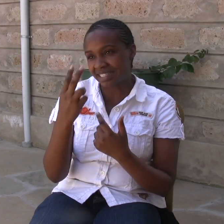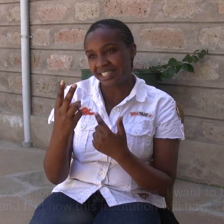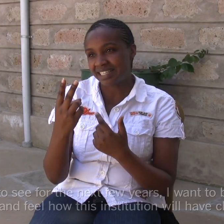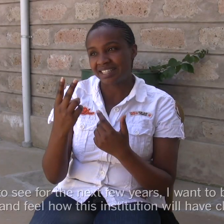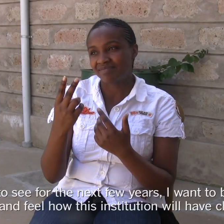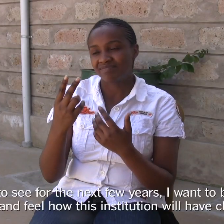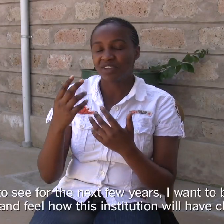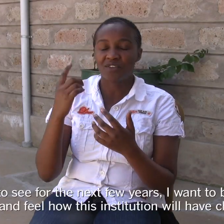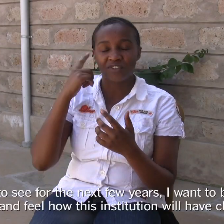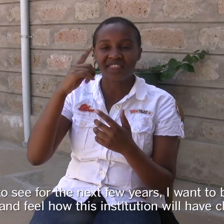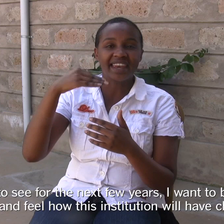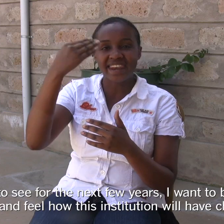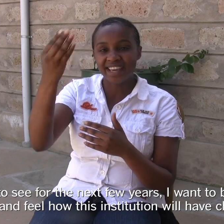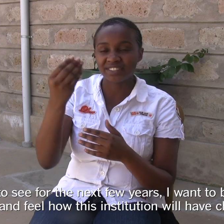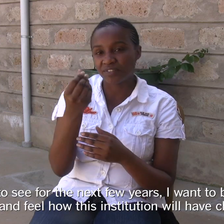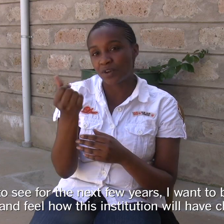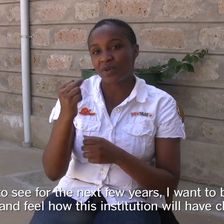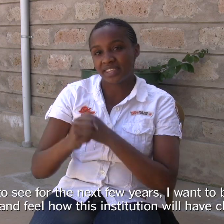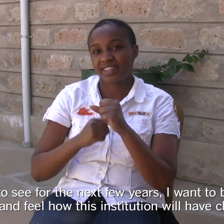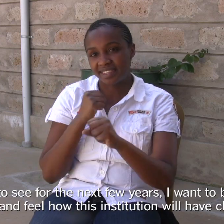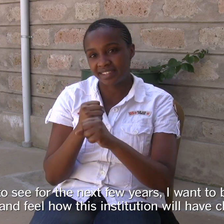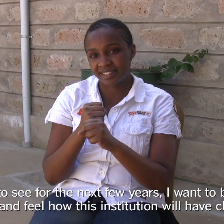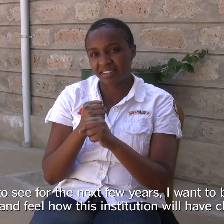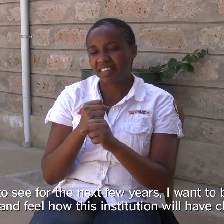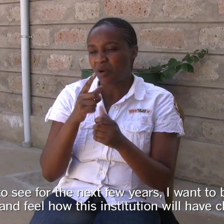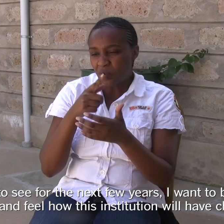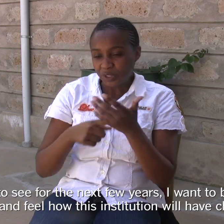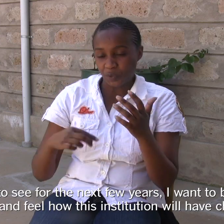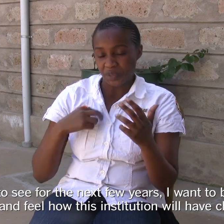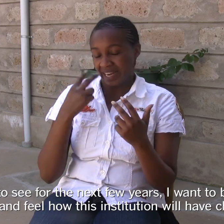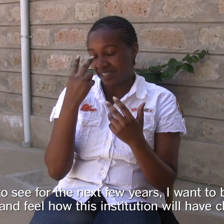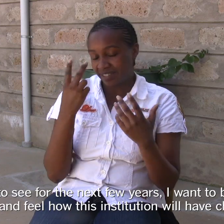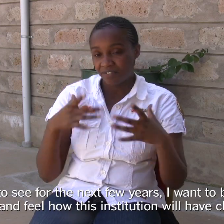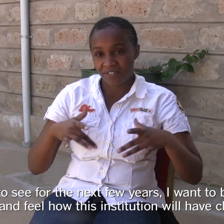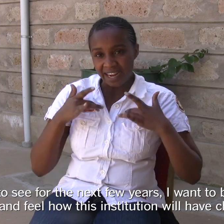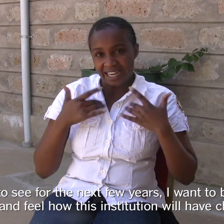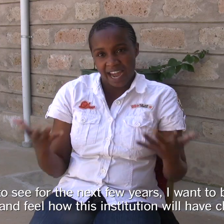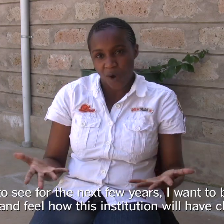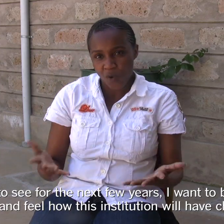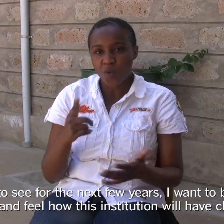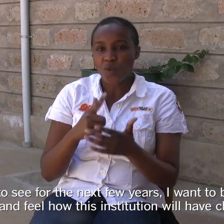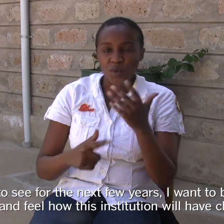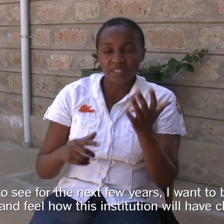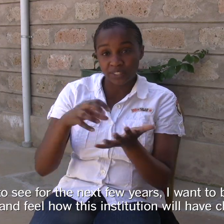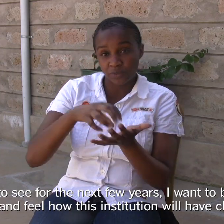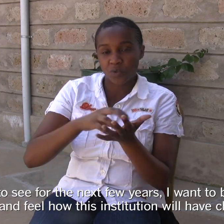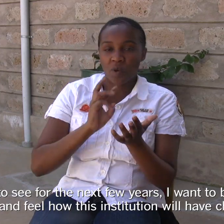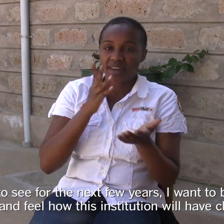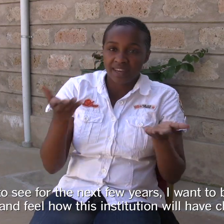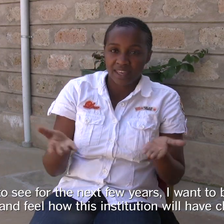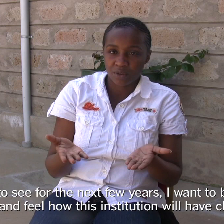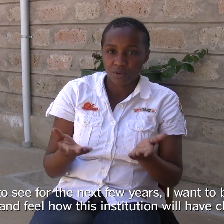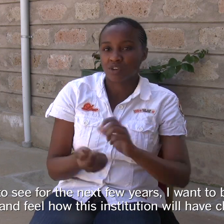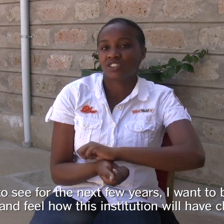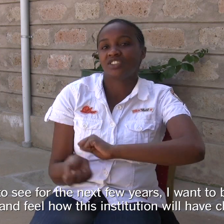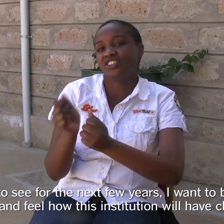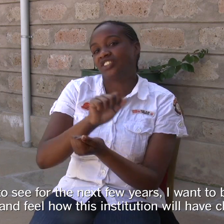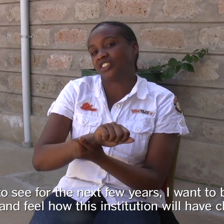I want to see, for the next few years, I want to see and I want to be here and